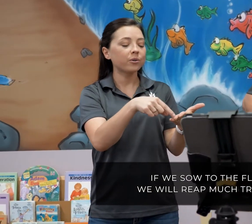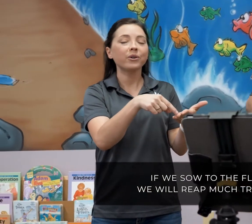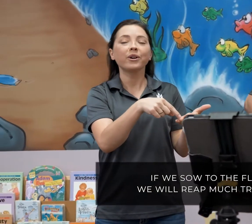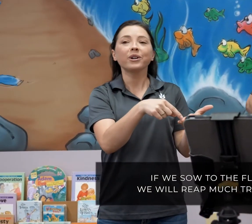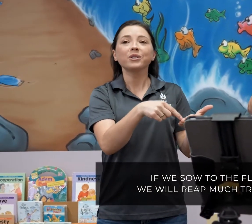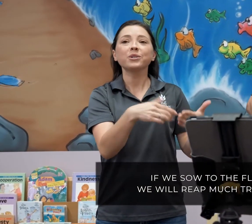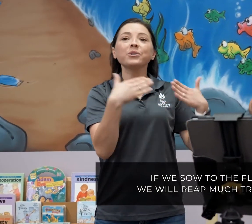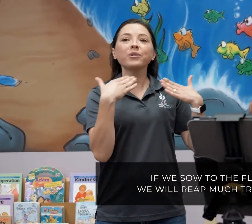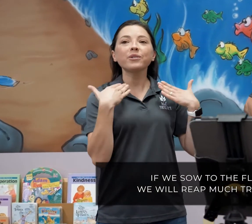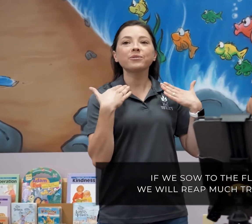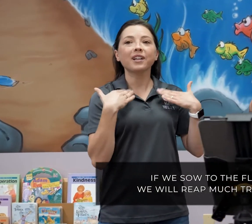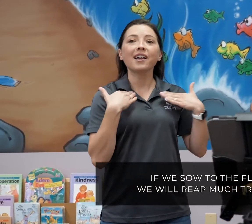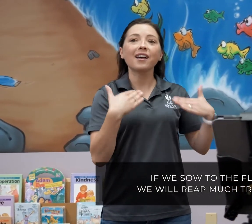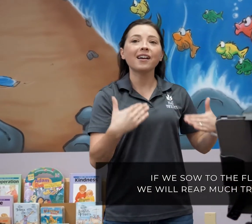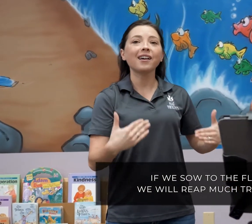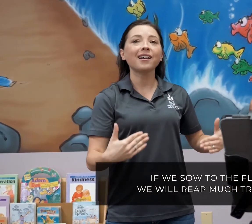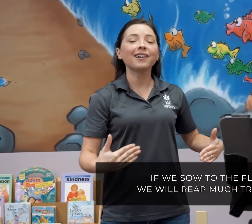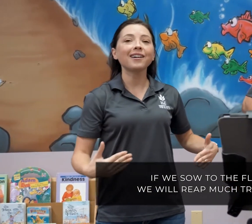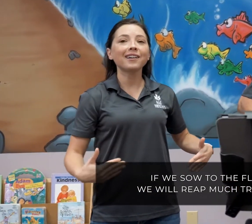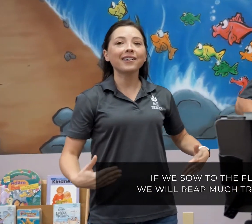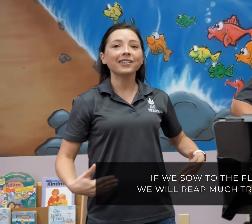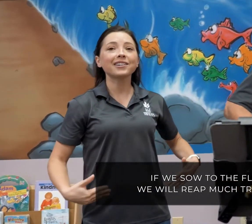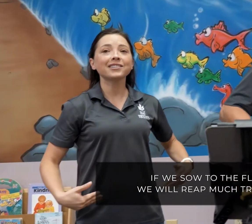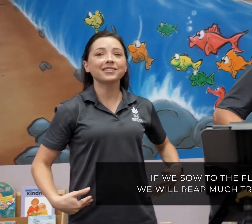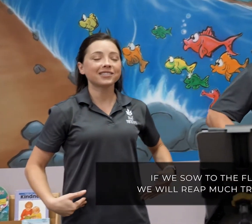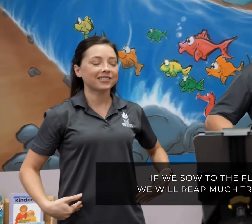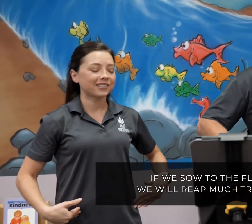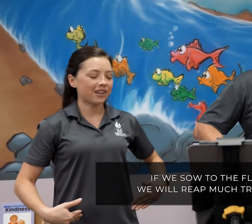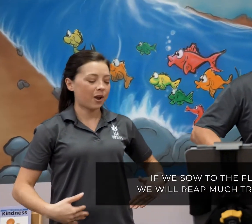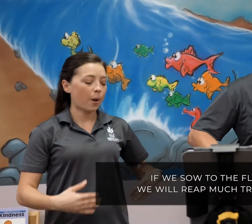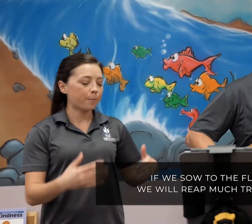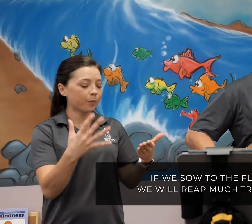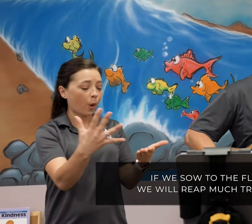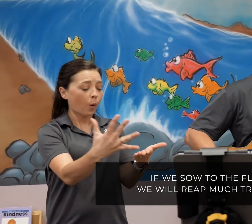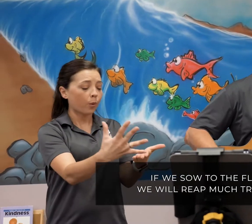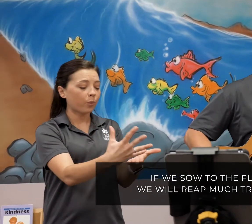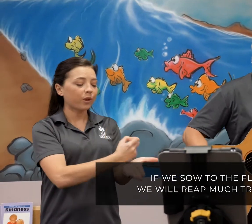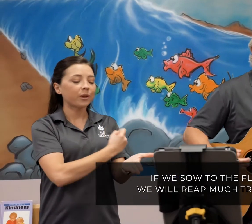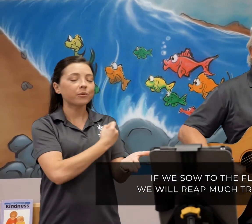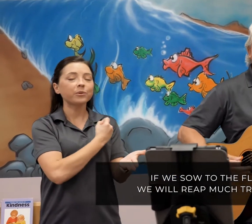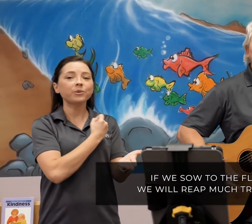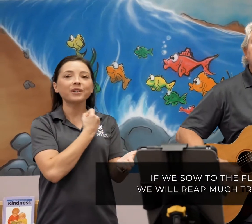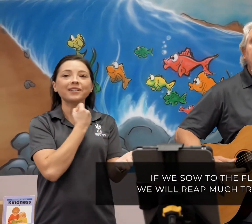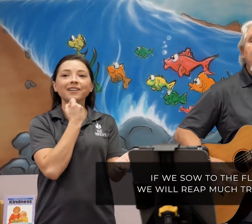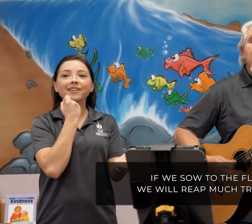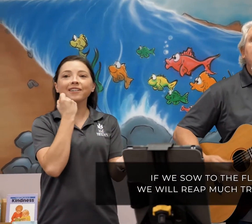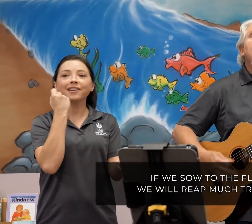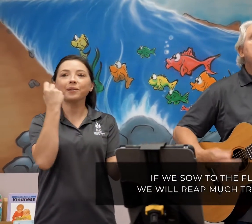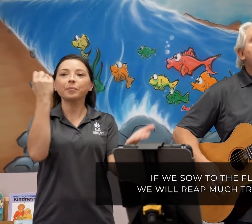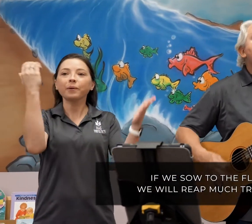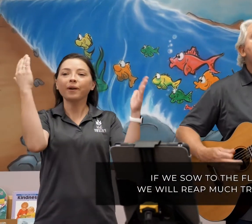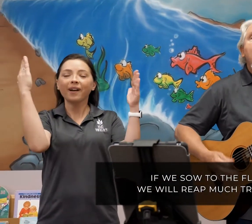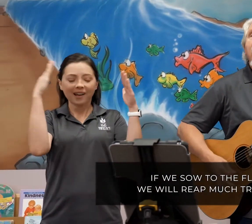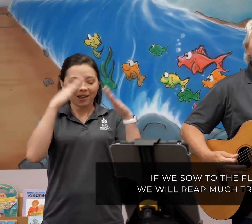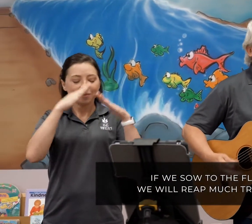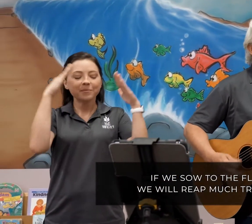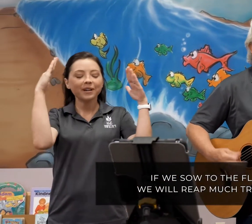to the flesh, We will reap